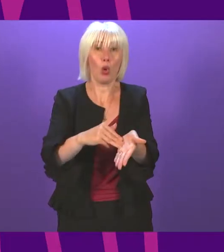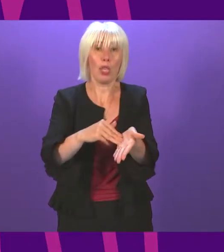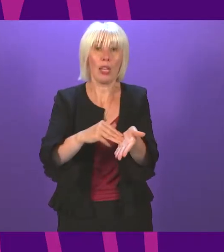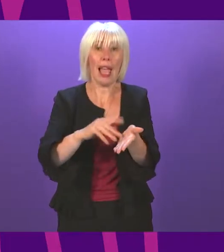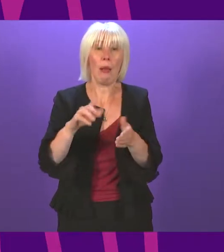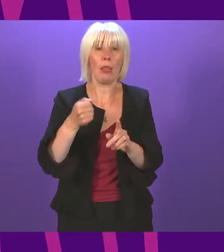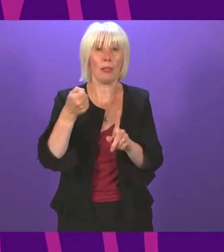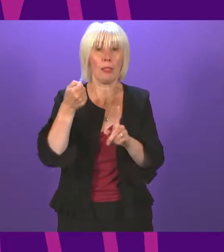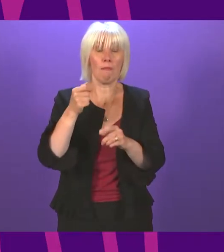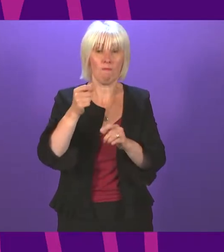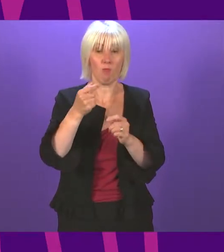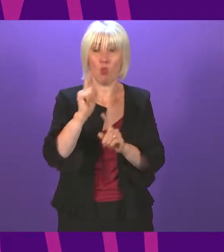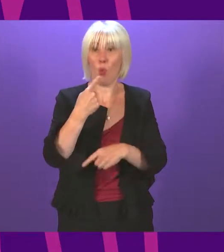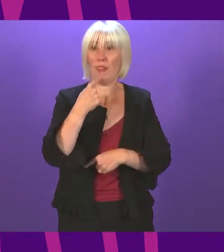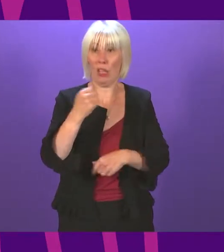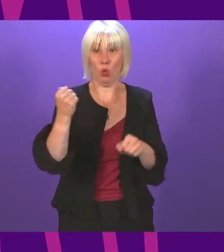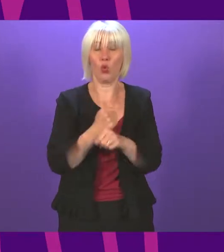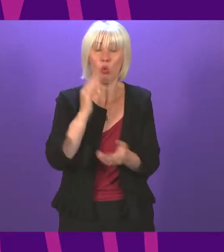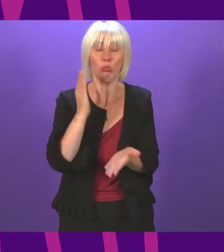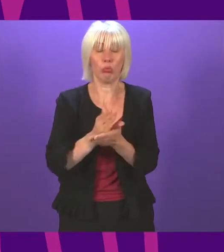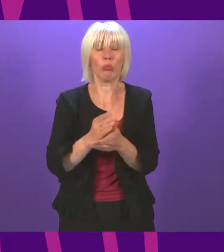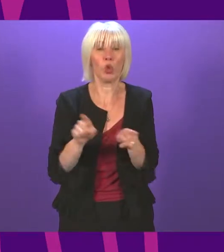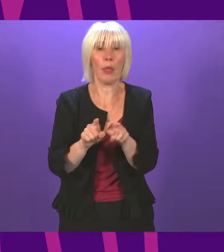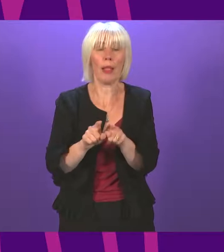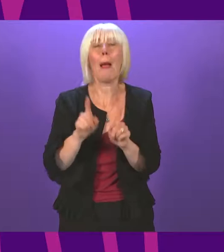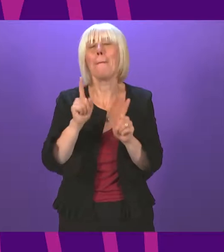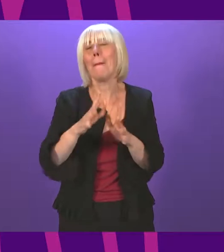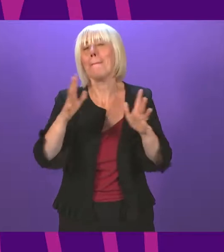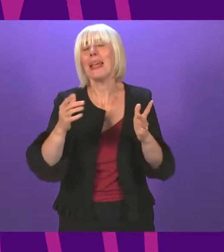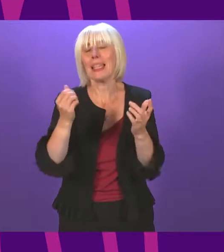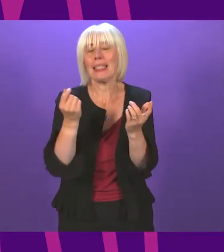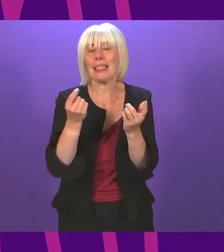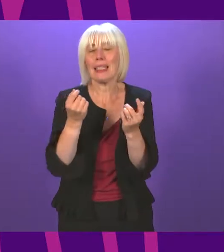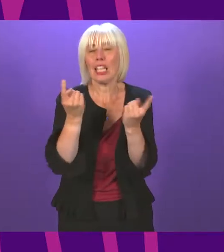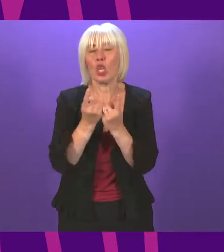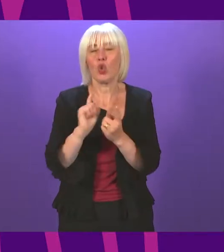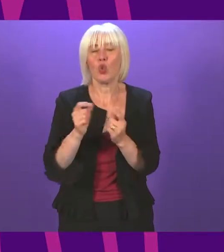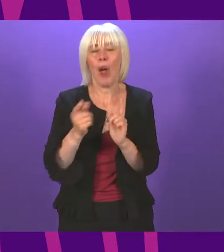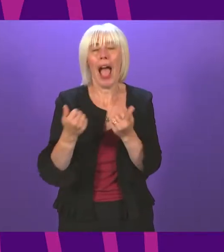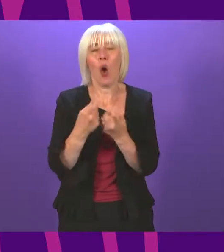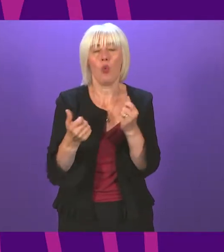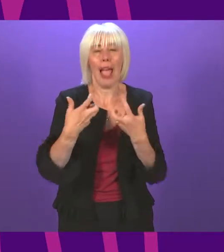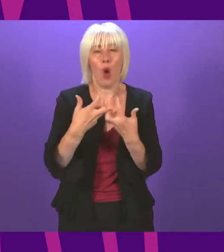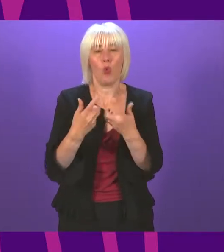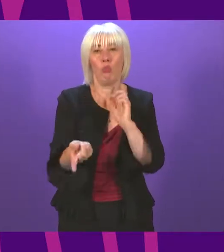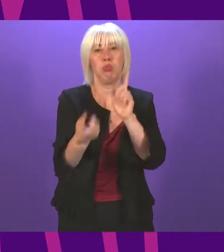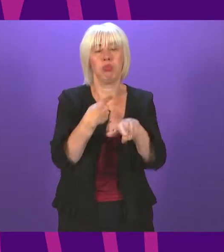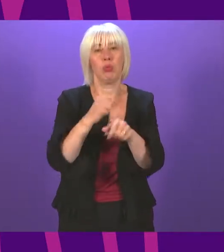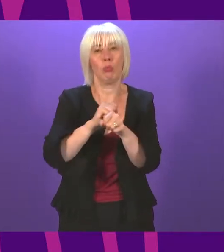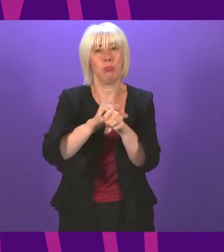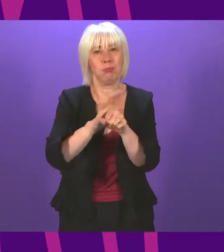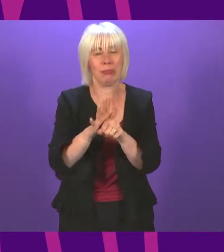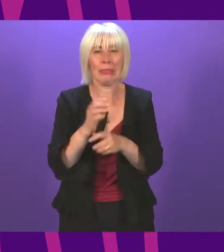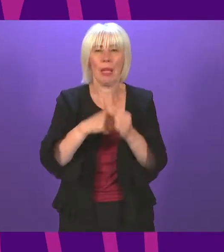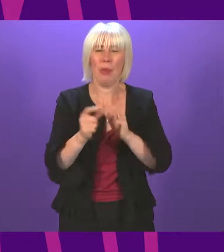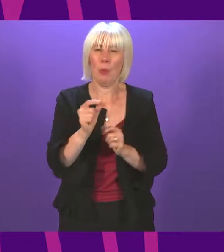already delivered are remarkable. Clearly, the biggest issue we still face is the response to COVID-19. I cannot say that I am not becoming increasingly